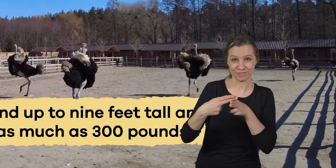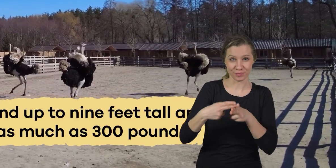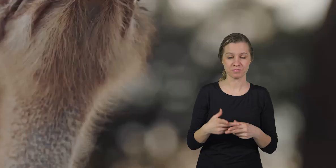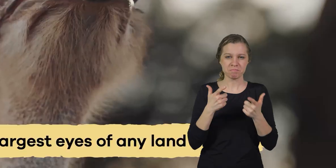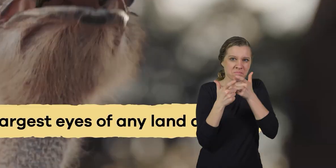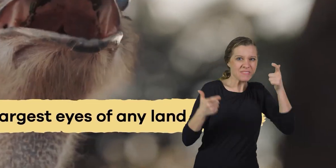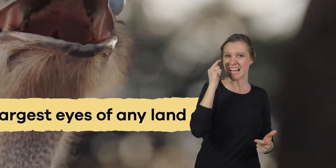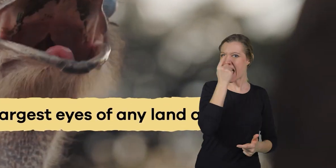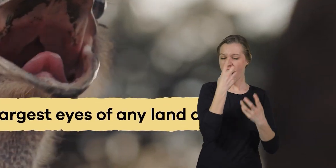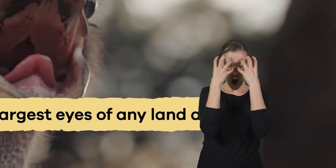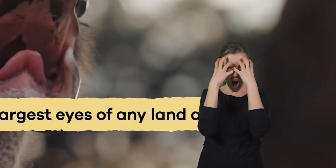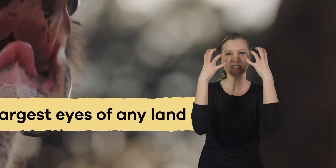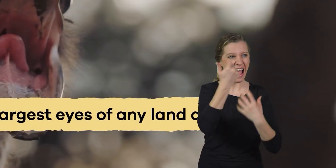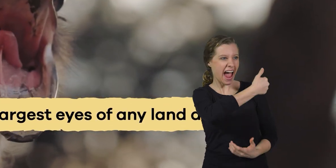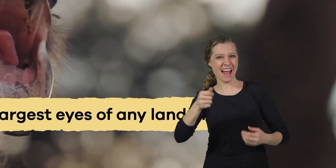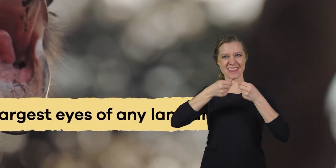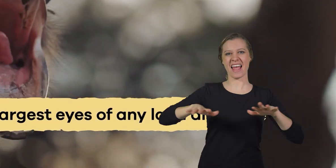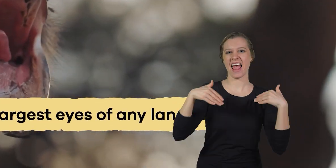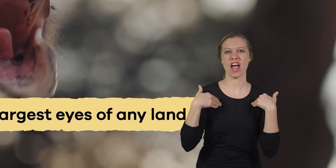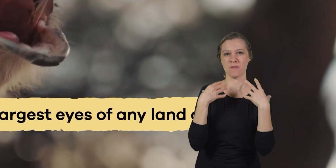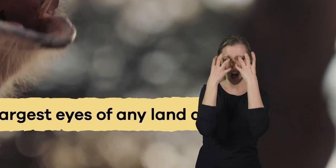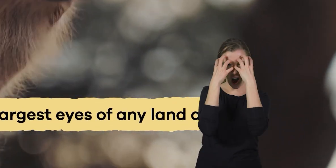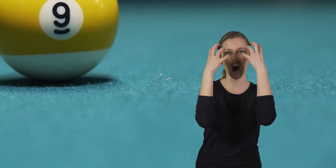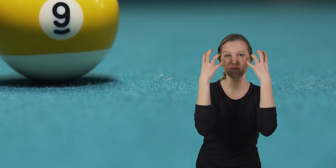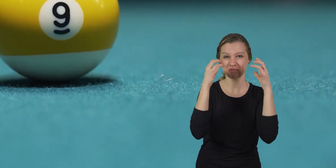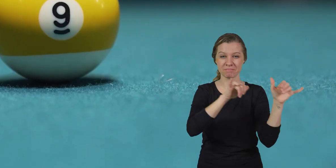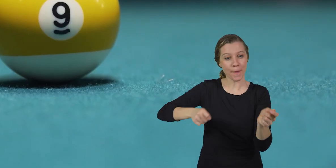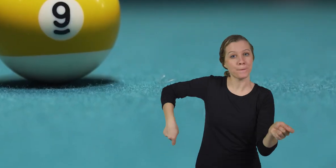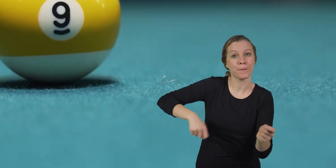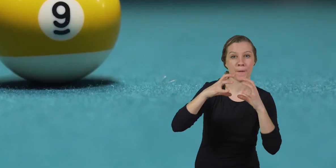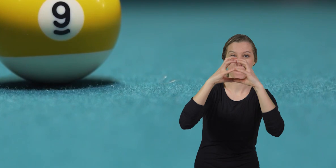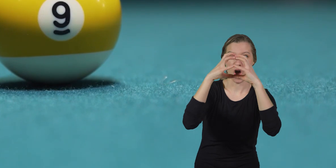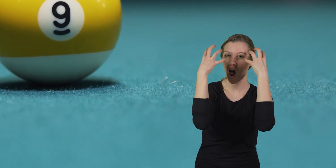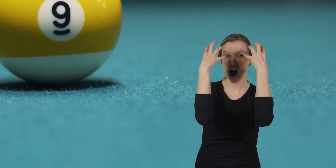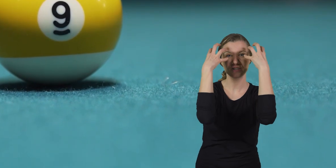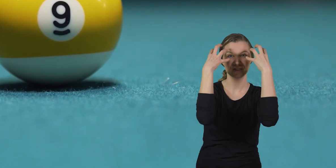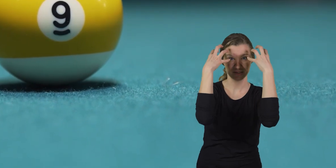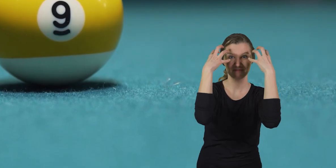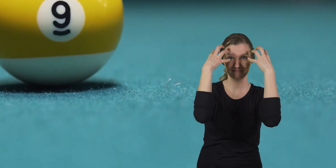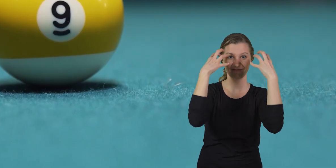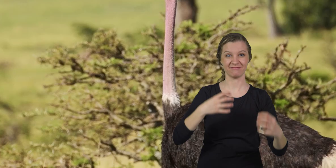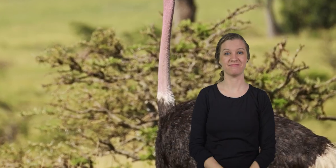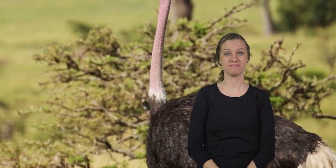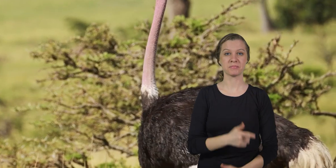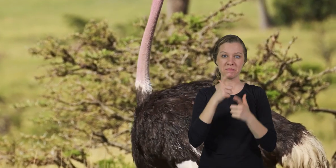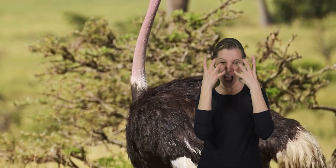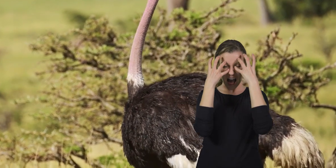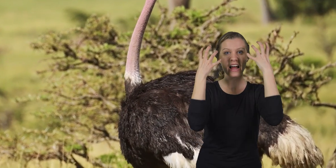They have the largest eyes of any land animal, which are as big as a billiard ball. These large eyes